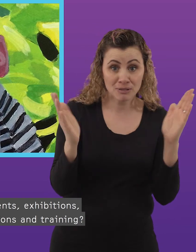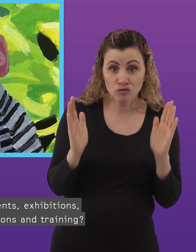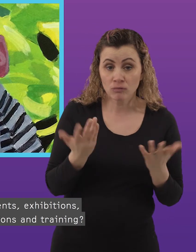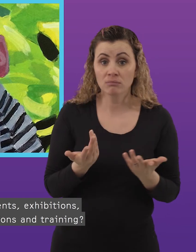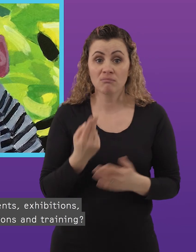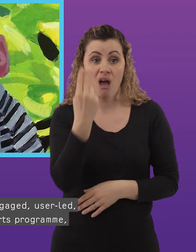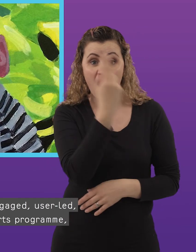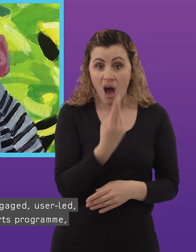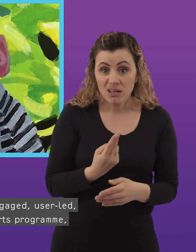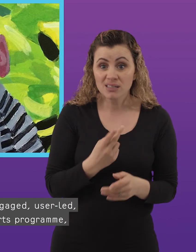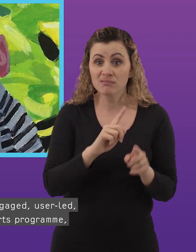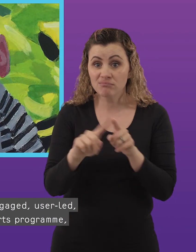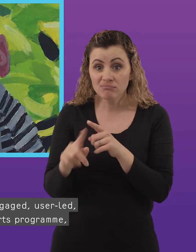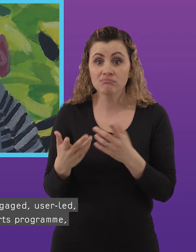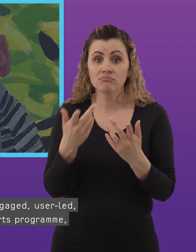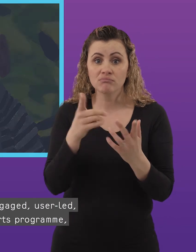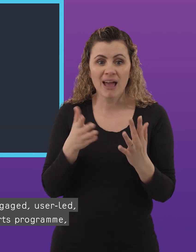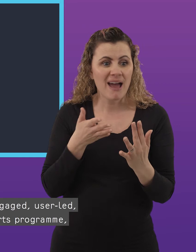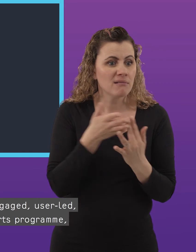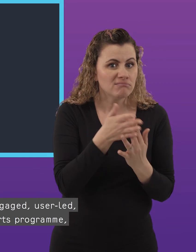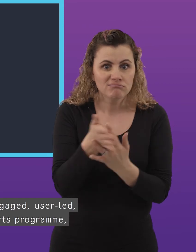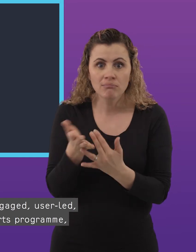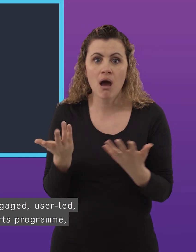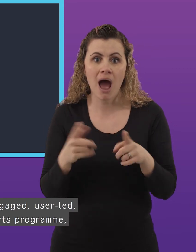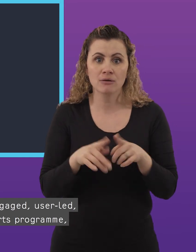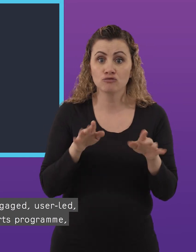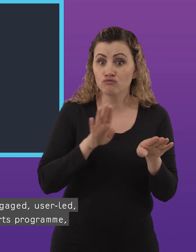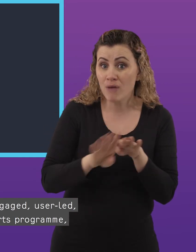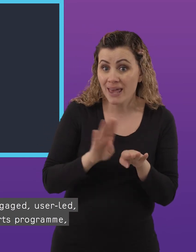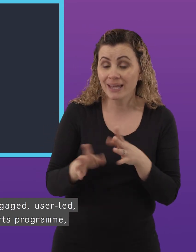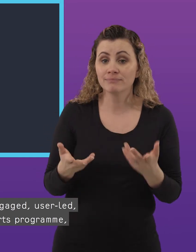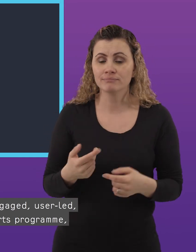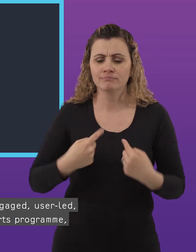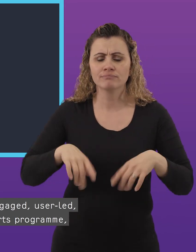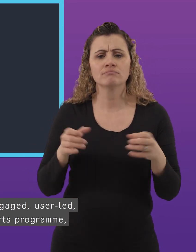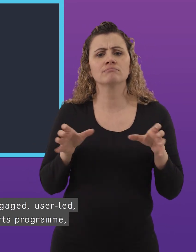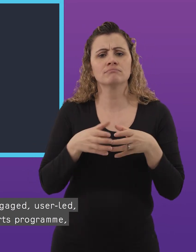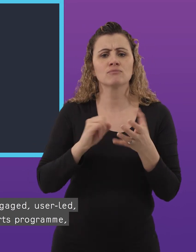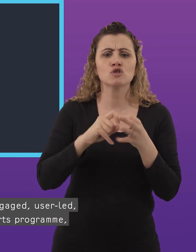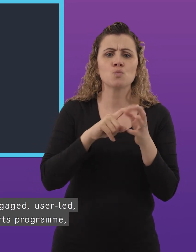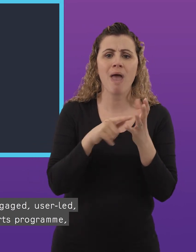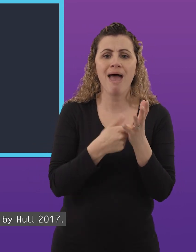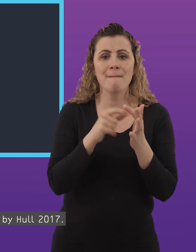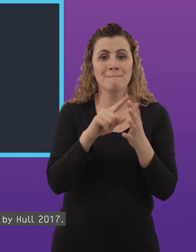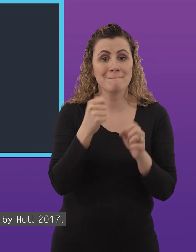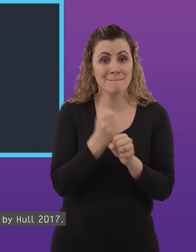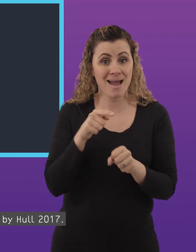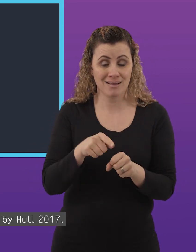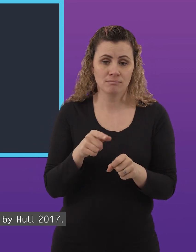square peg is a socially engaged user-led diversity and disability arts program delivered by art link and